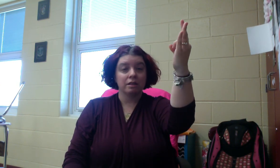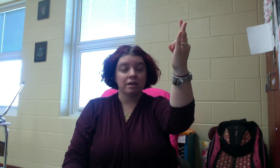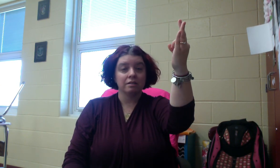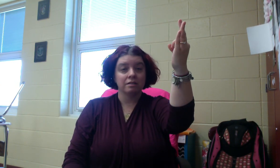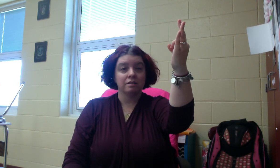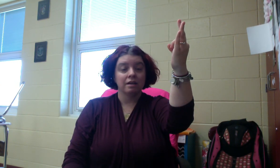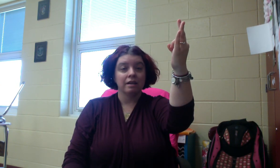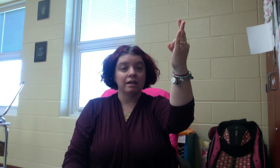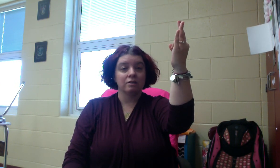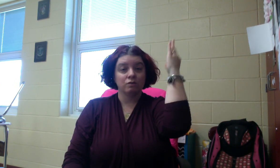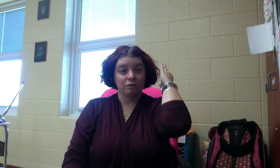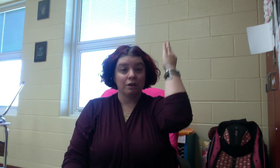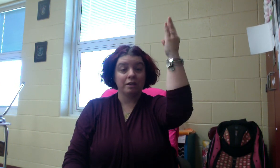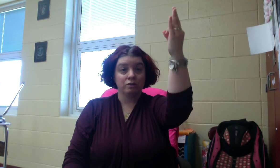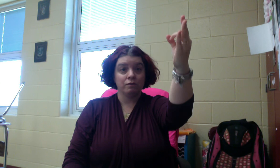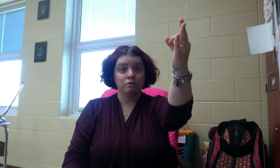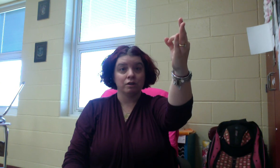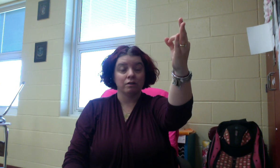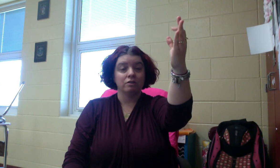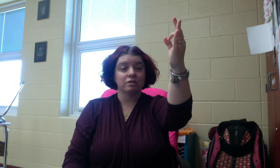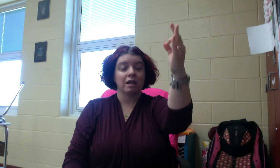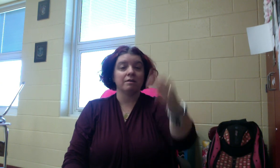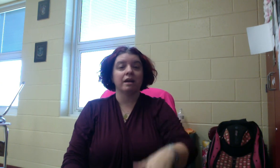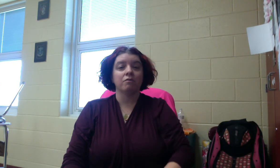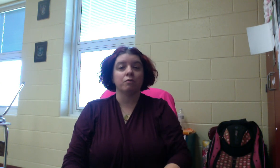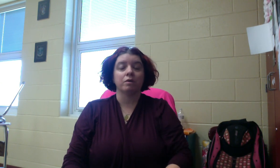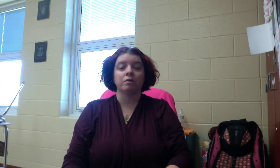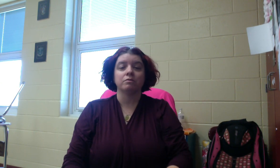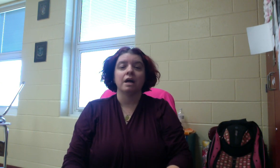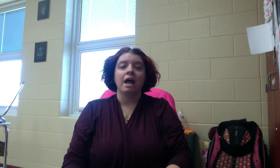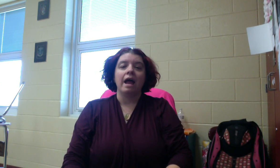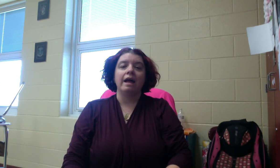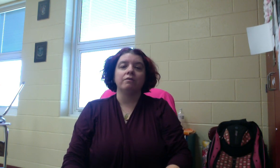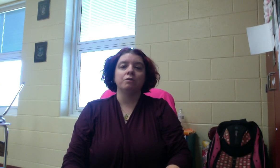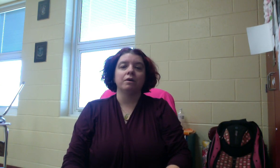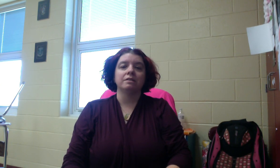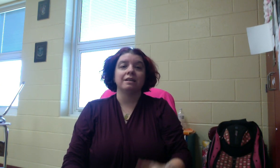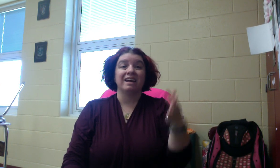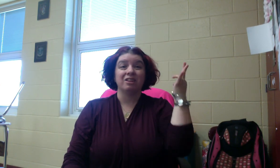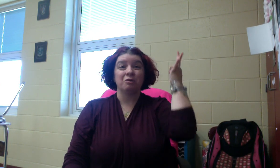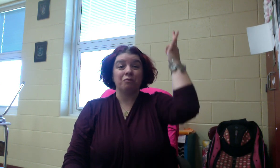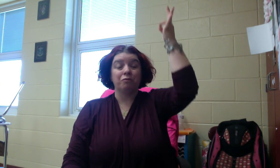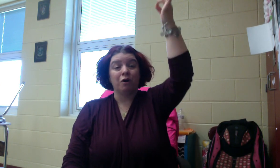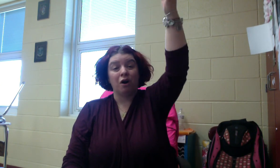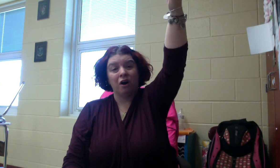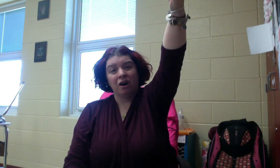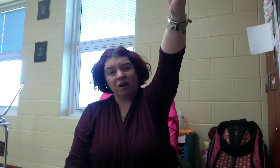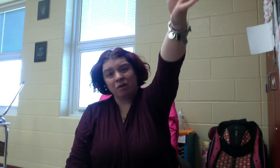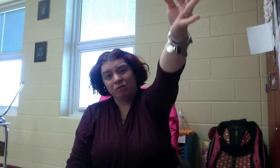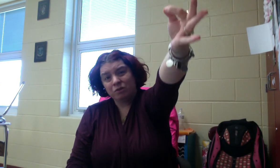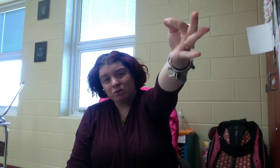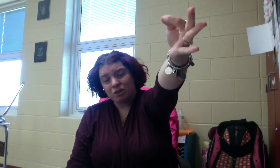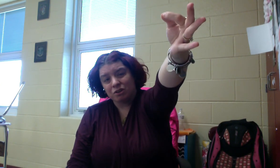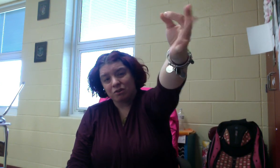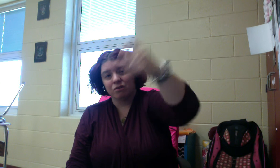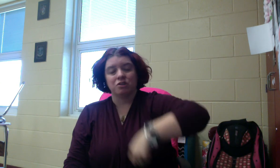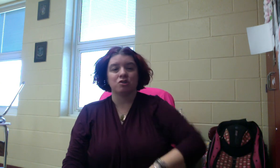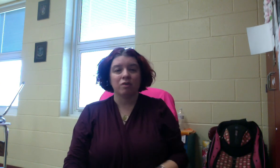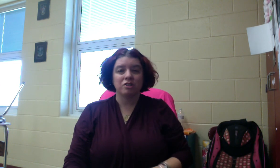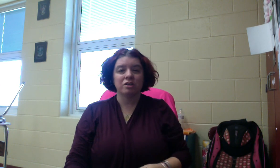This is future. You just got to be careful with those. And if you want to say in the far future, you can really stretch it